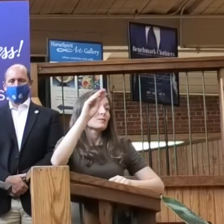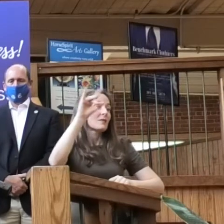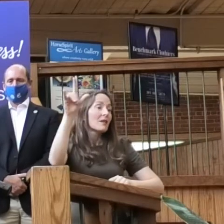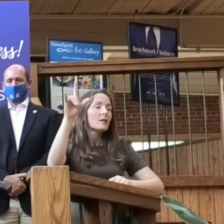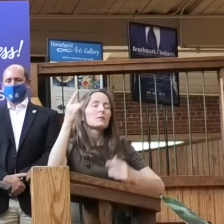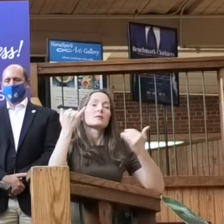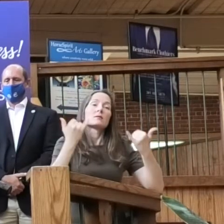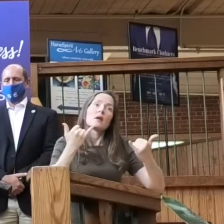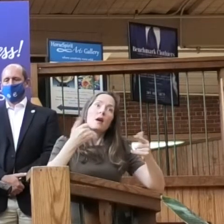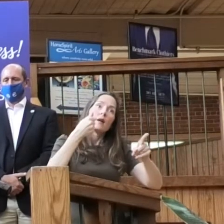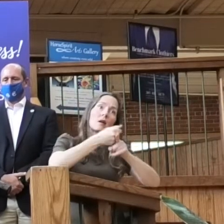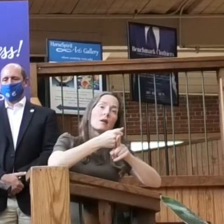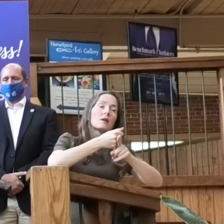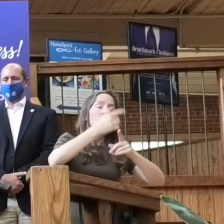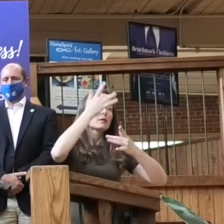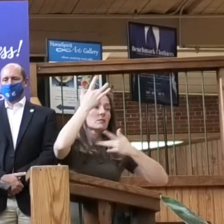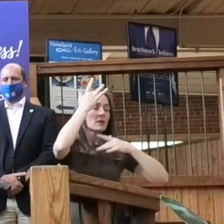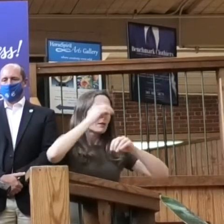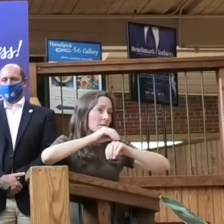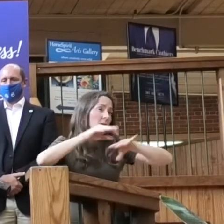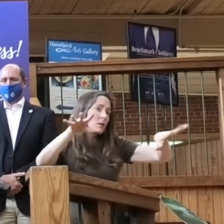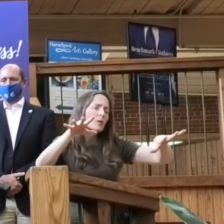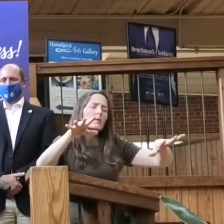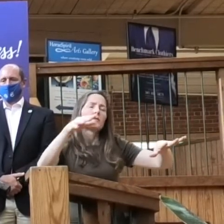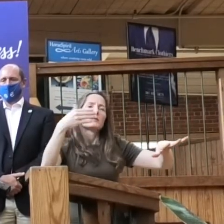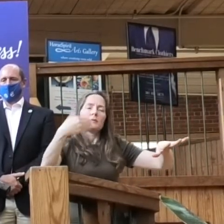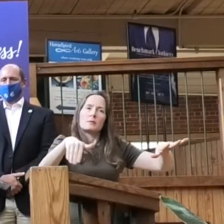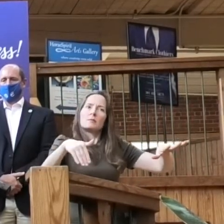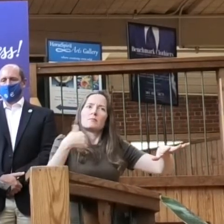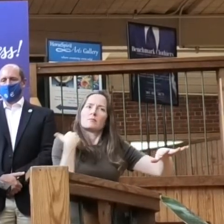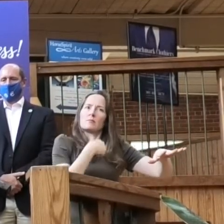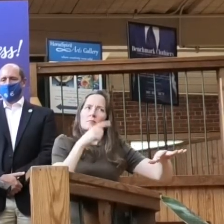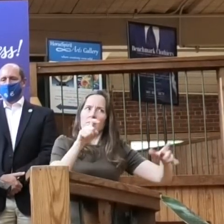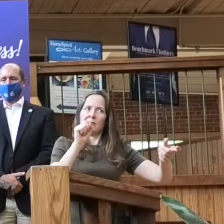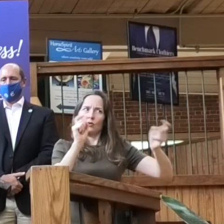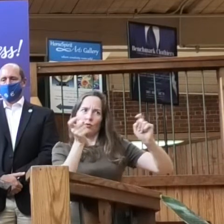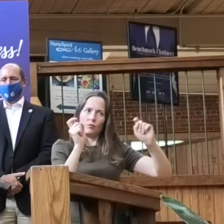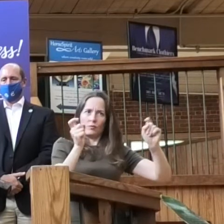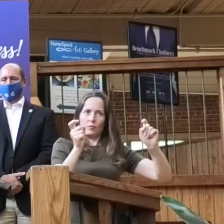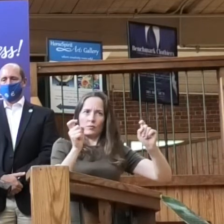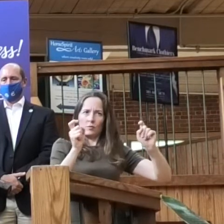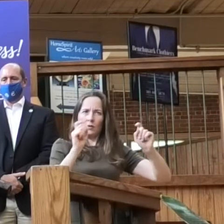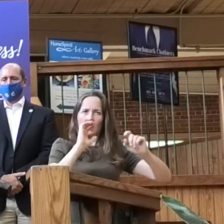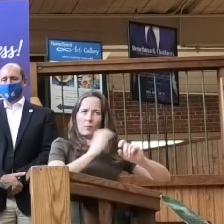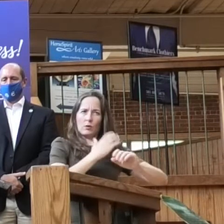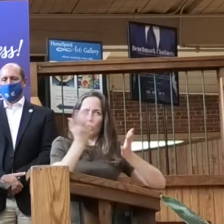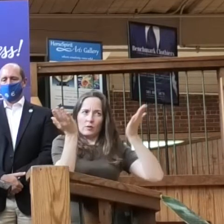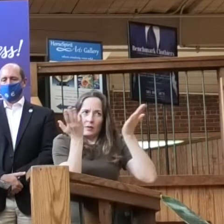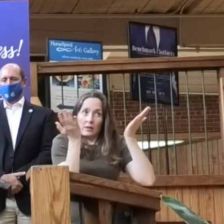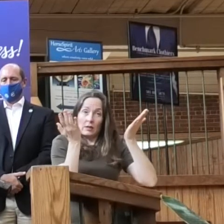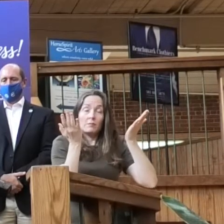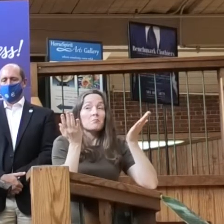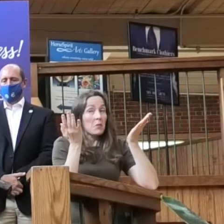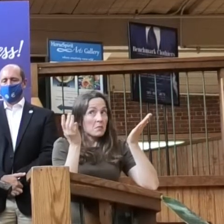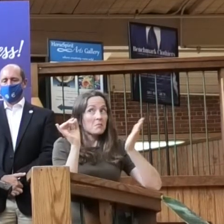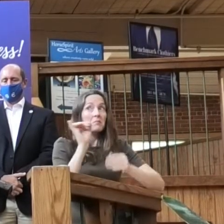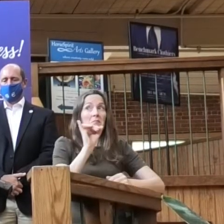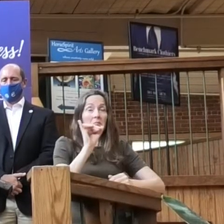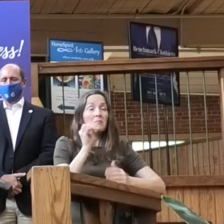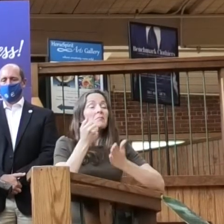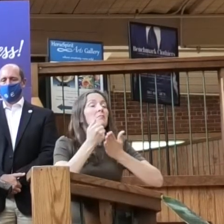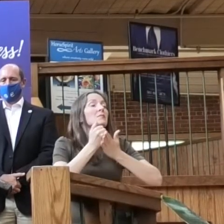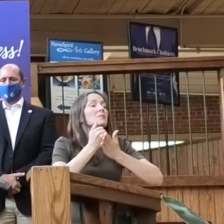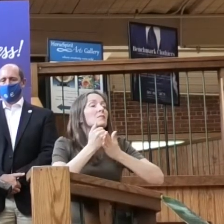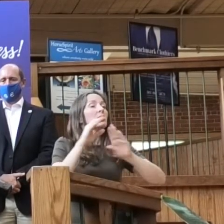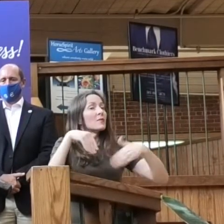it caused us to make a little bit of changes in our services, but this also helped training for the stylists